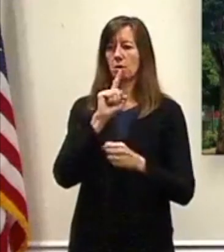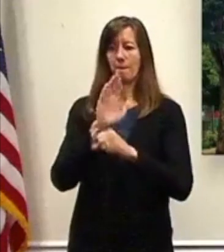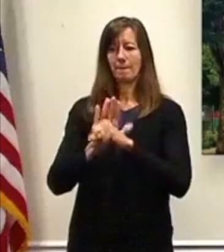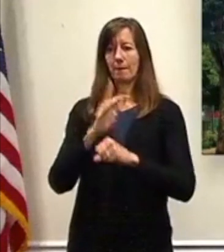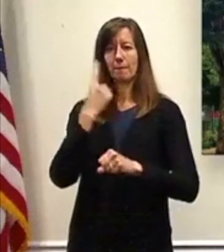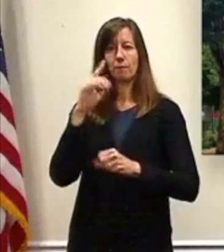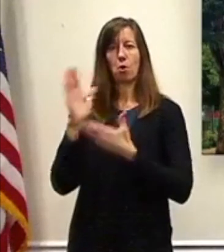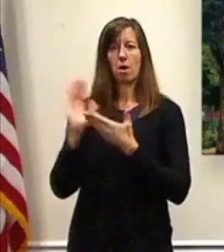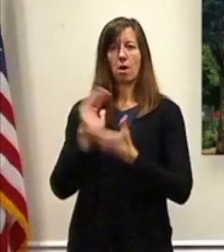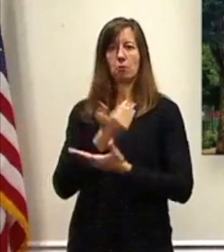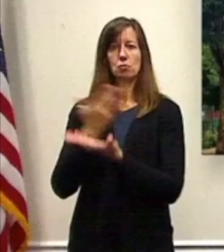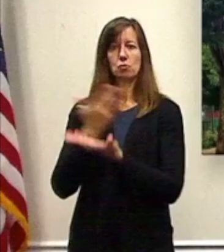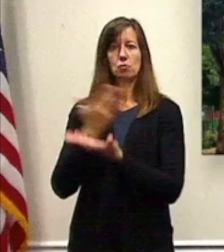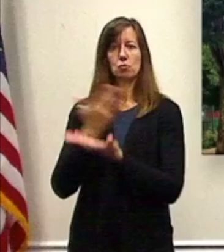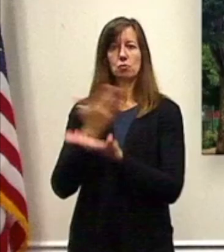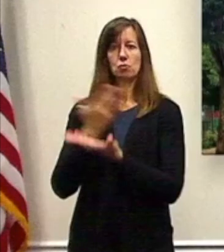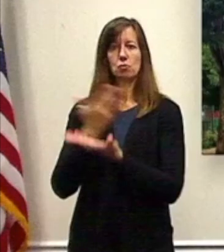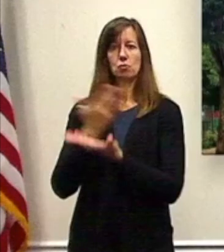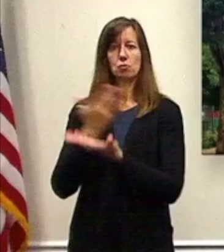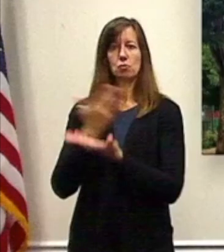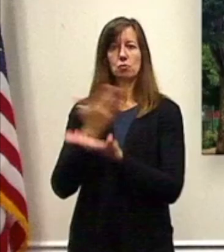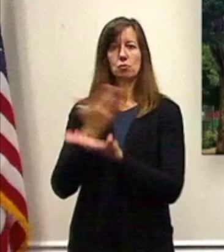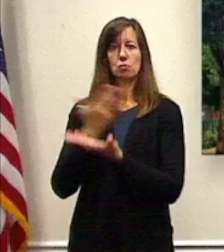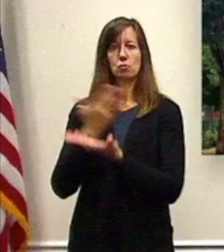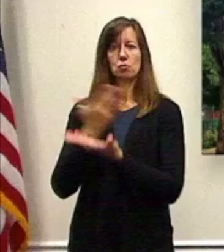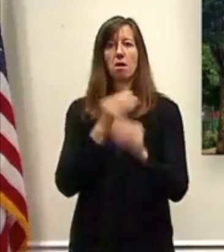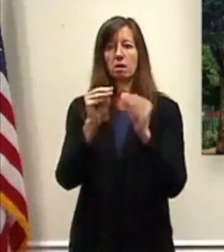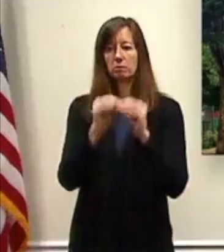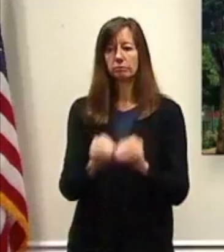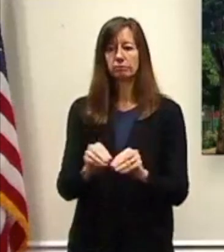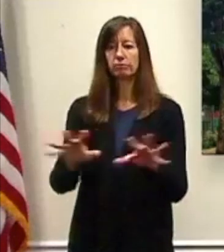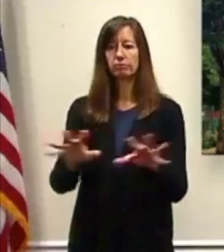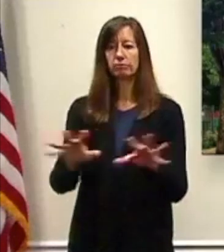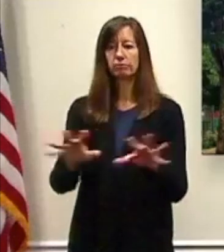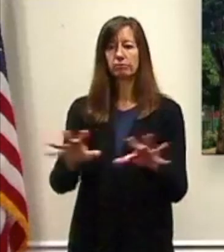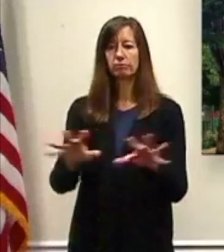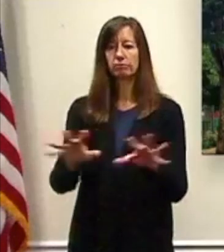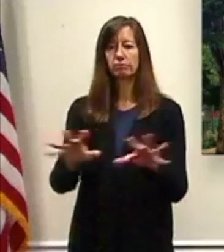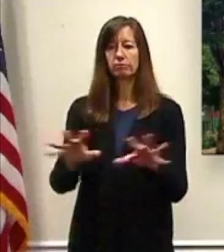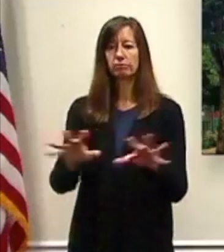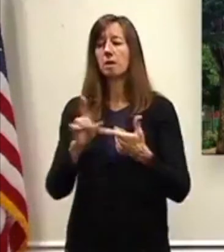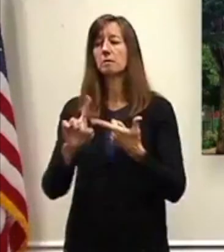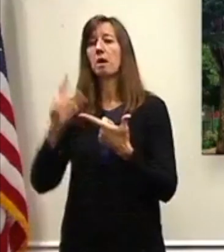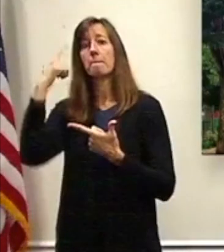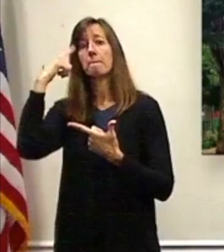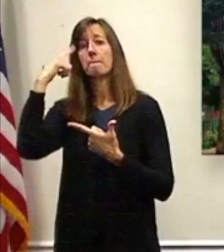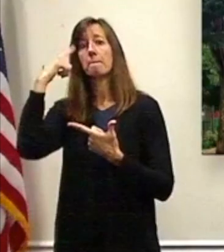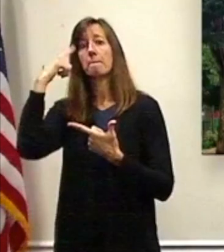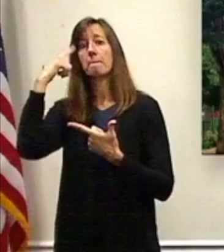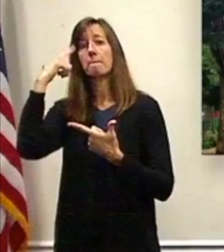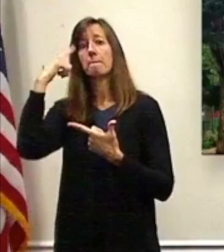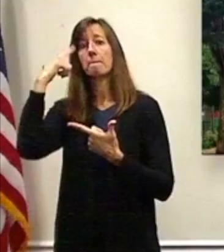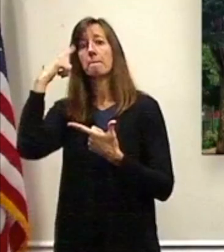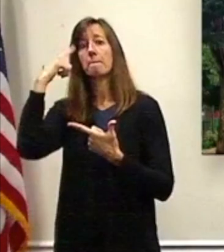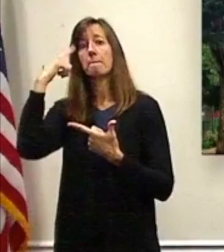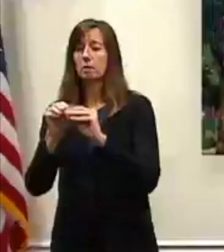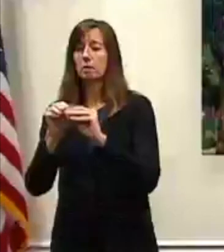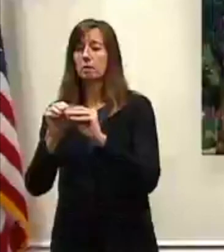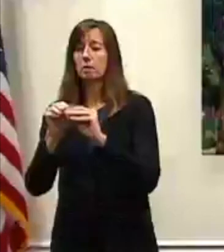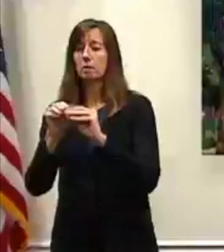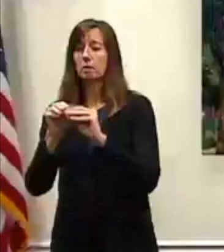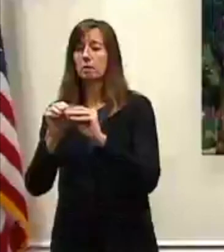our pandemic response. We are expanding our mental health services, expanding mental,